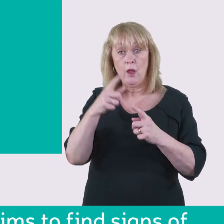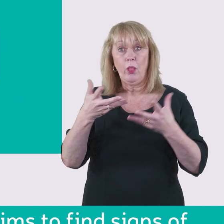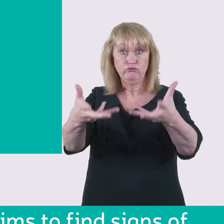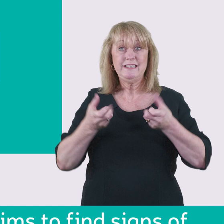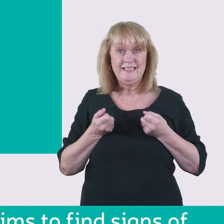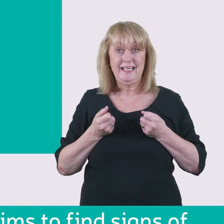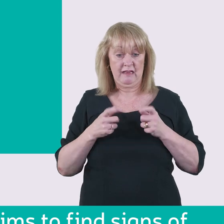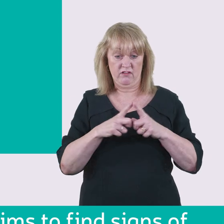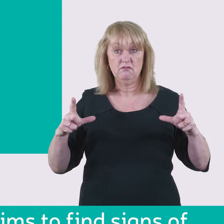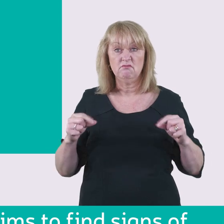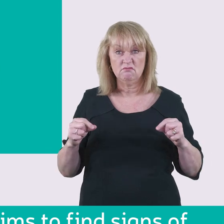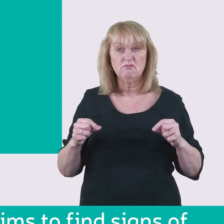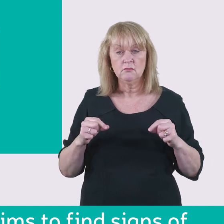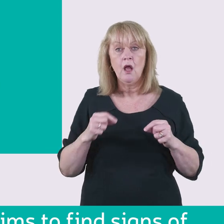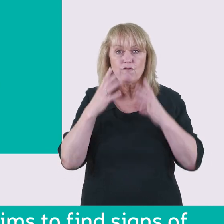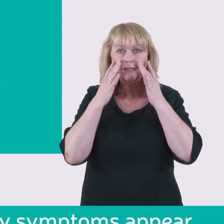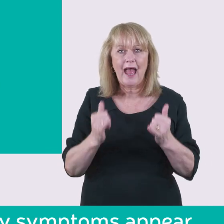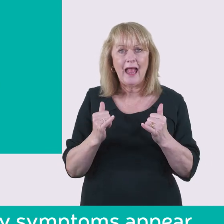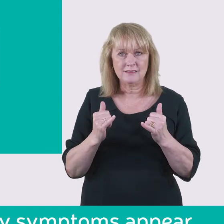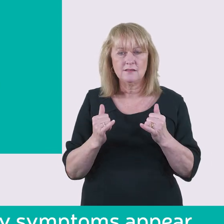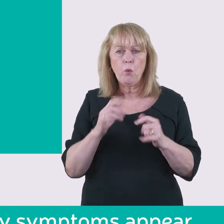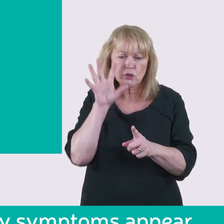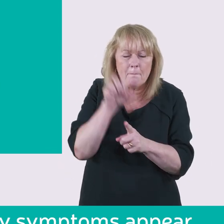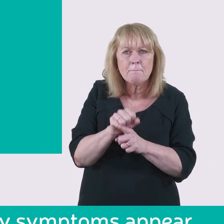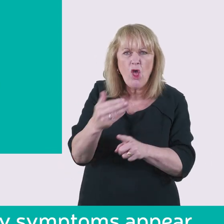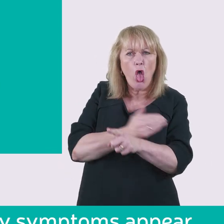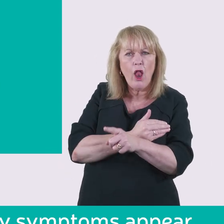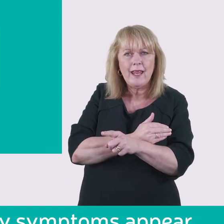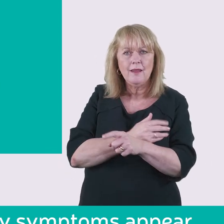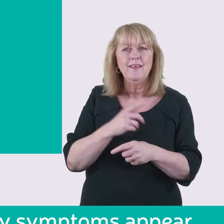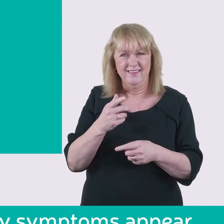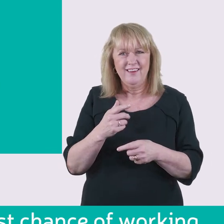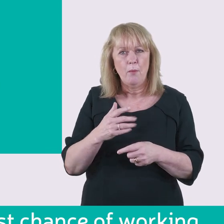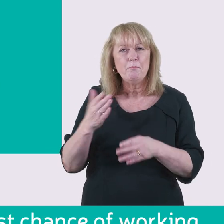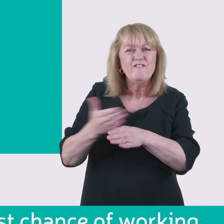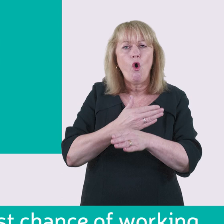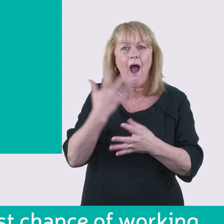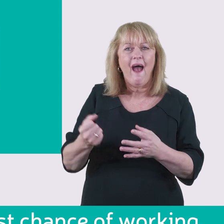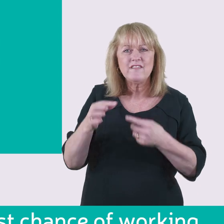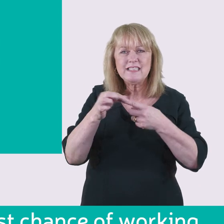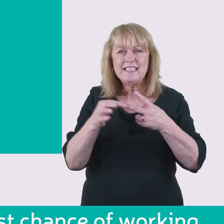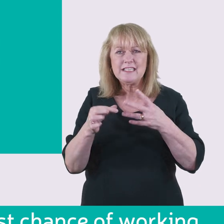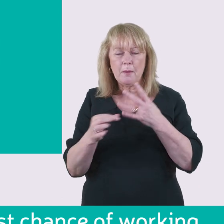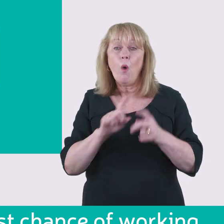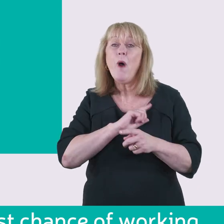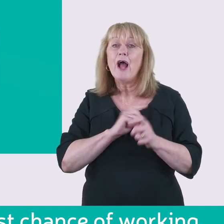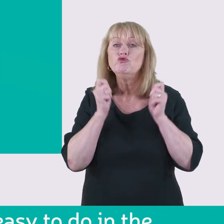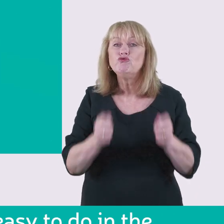Bowel cancer screening aims to find signs of the disease early before any symptoms appear when treatment has the best chance of working. The